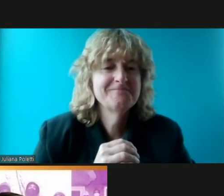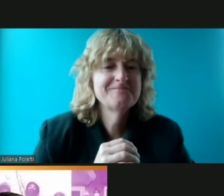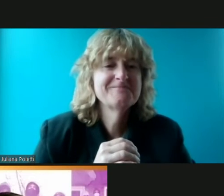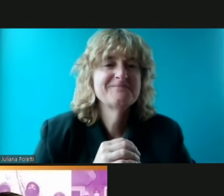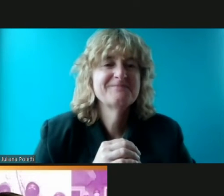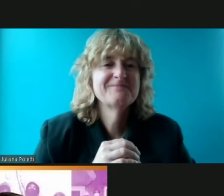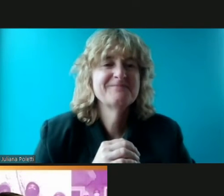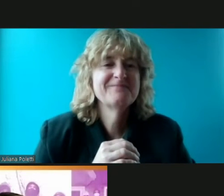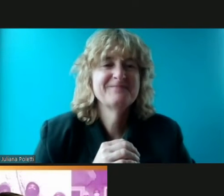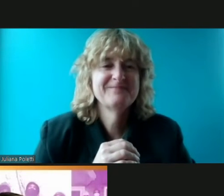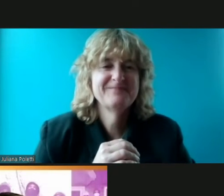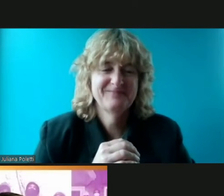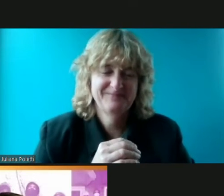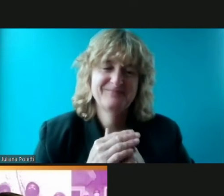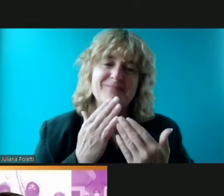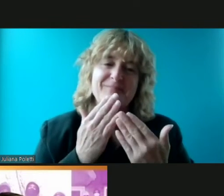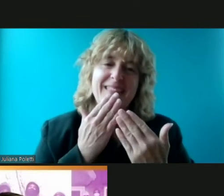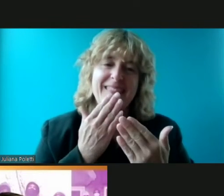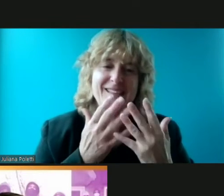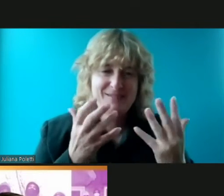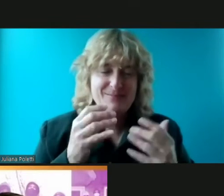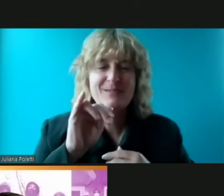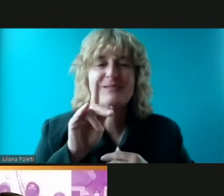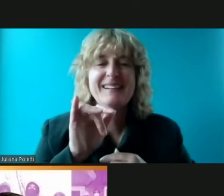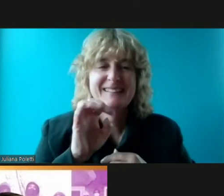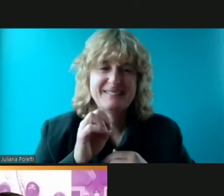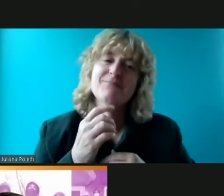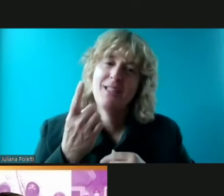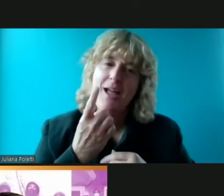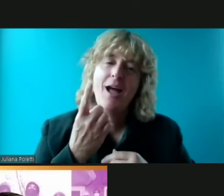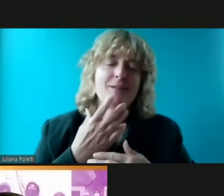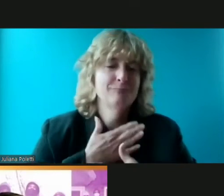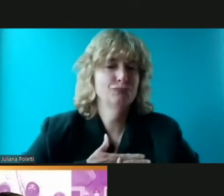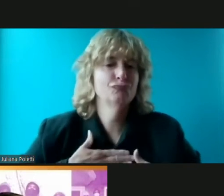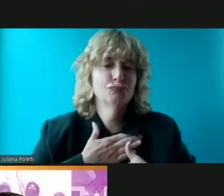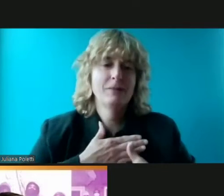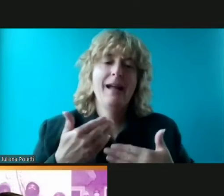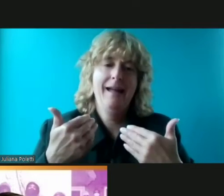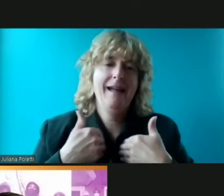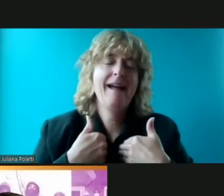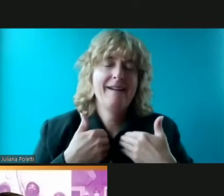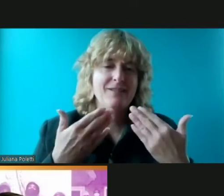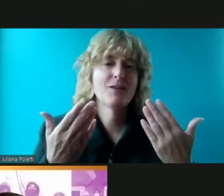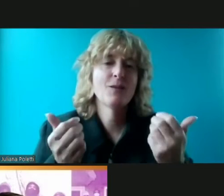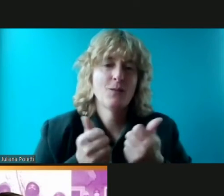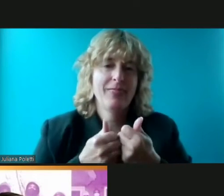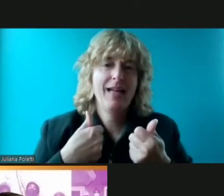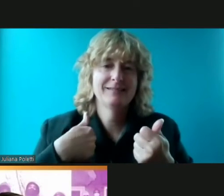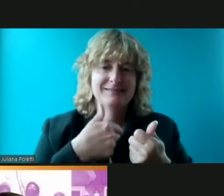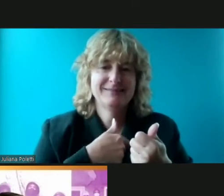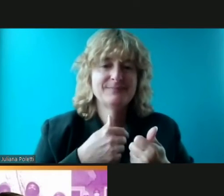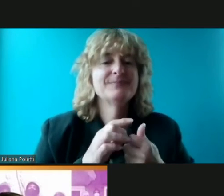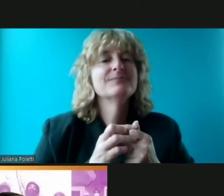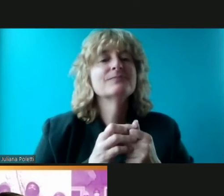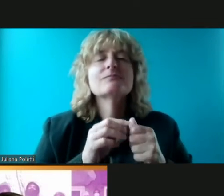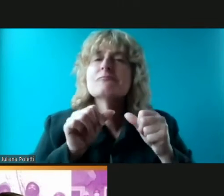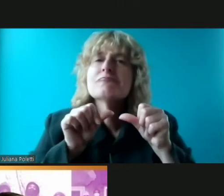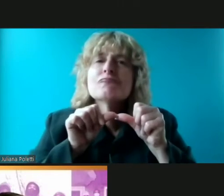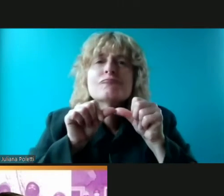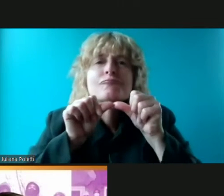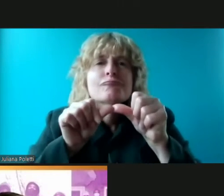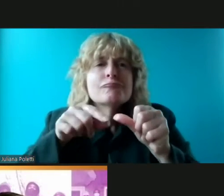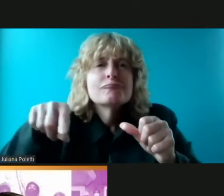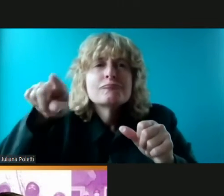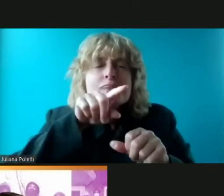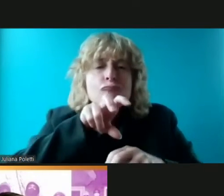um thank you so much julie it's always a pleasure to have you with us stay with us for the next 60